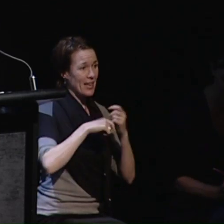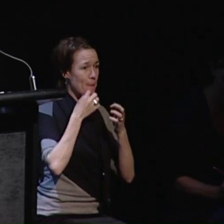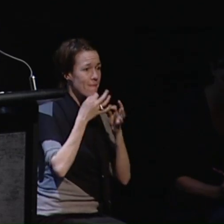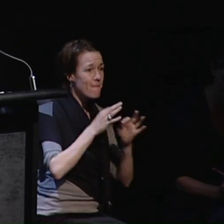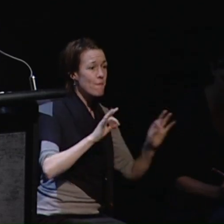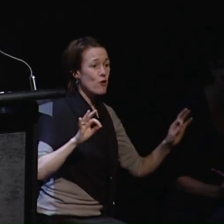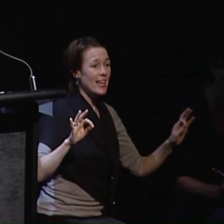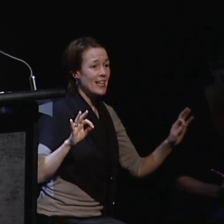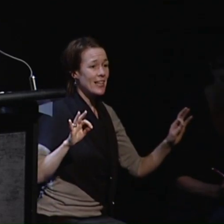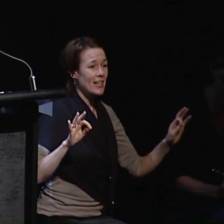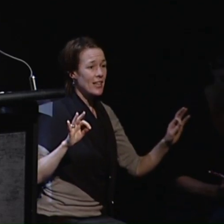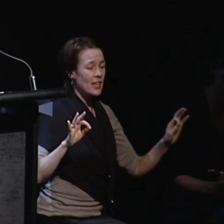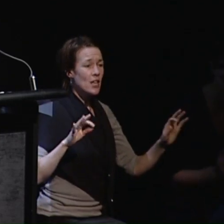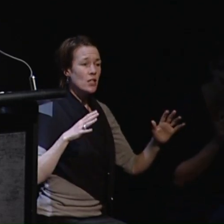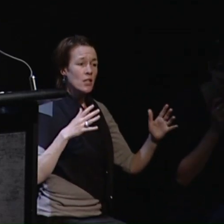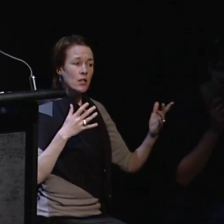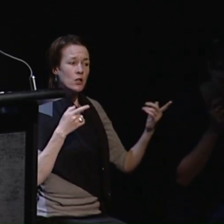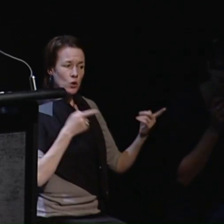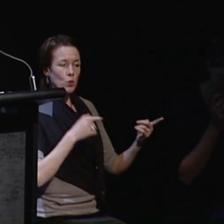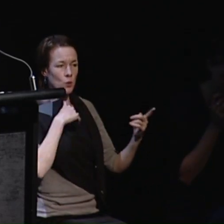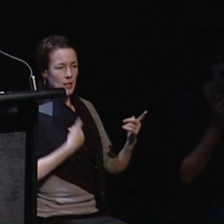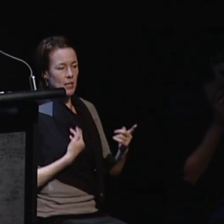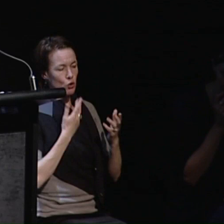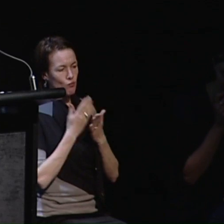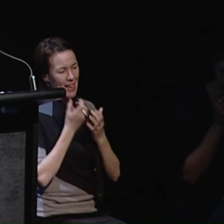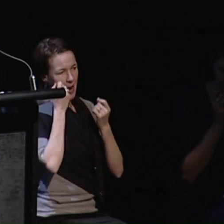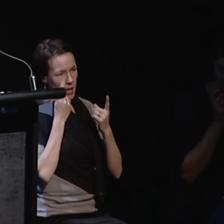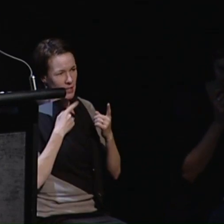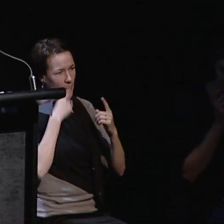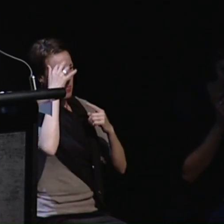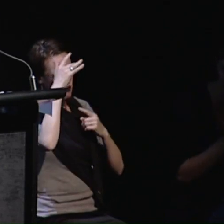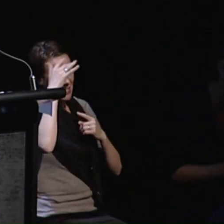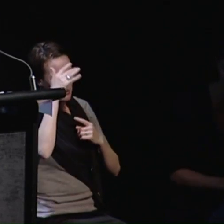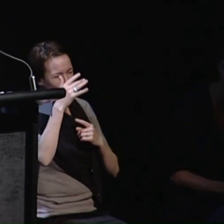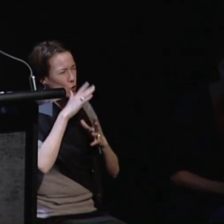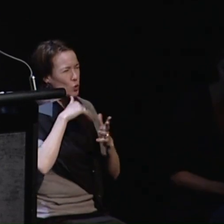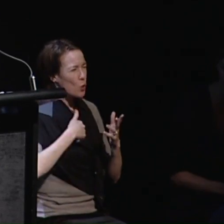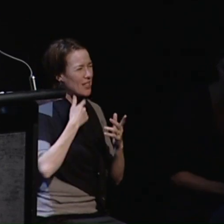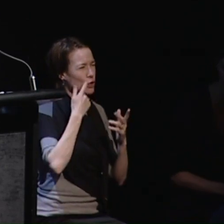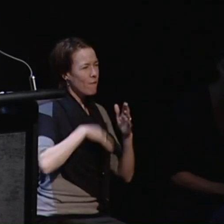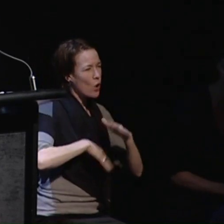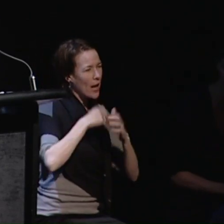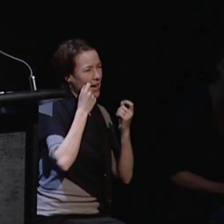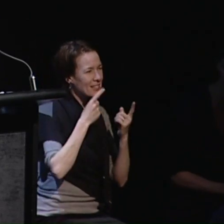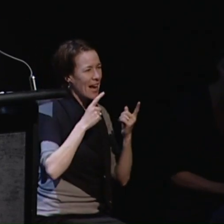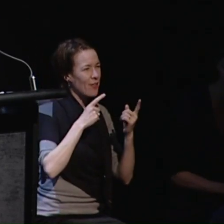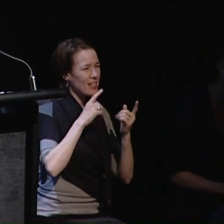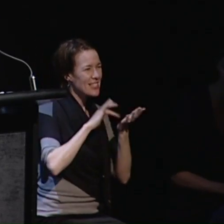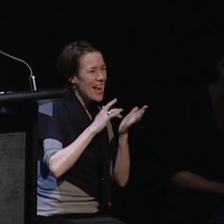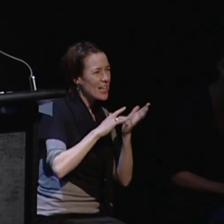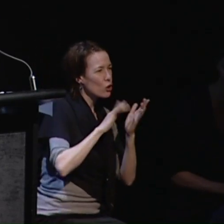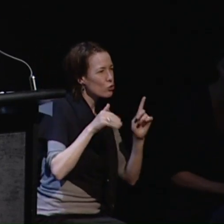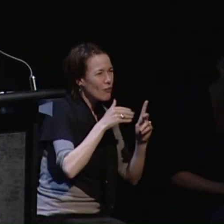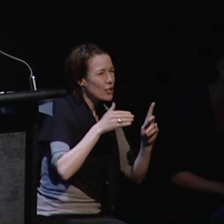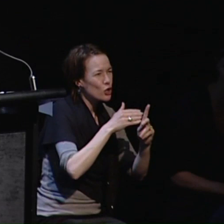its principles is as more important than understanding its strategies. The challenge therefore is not so much whether the